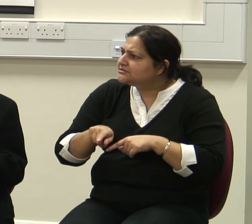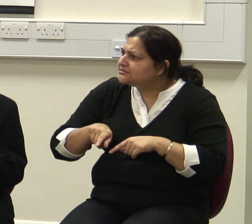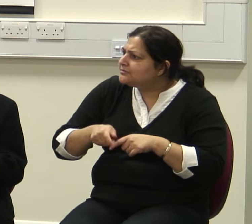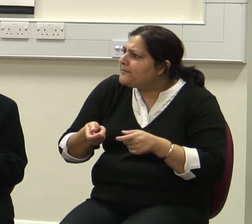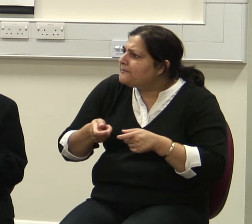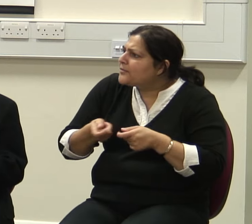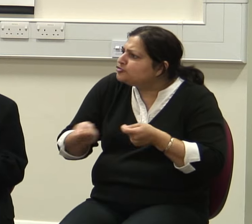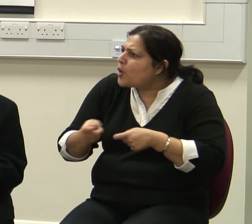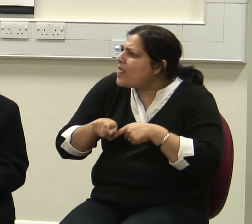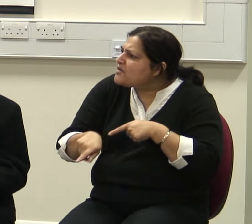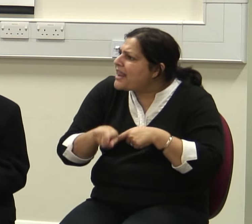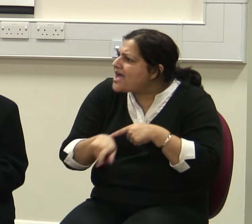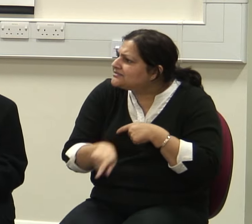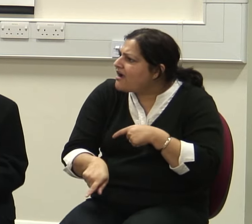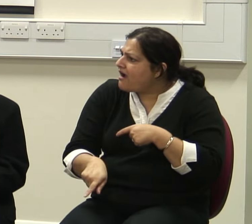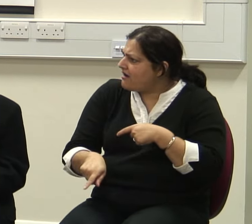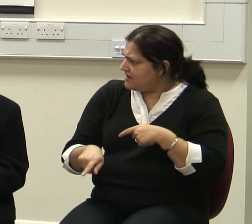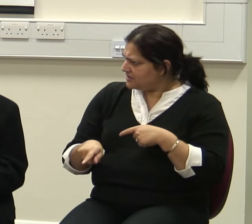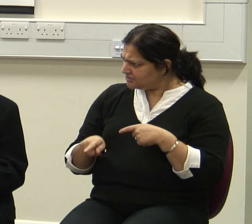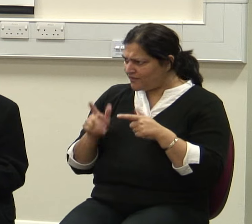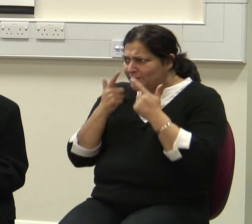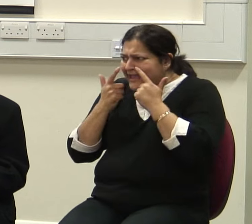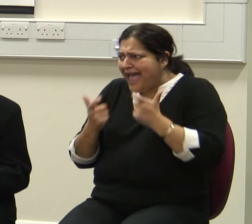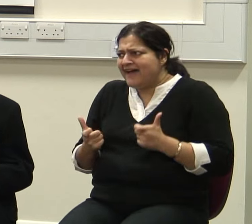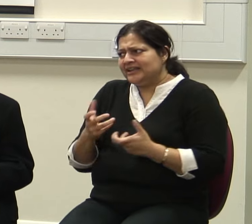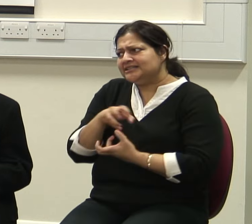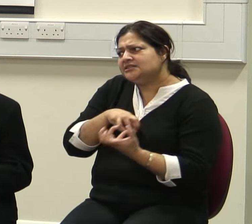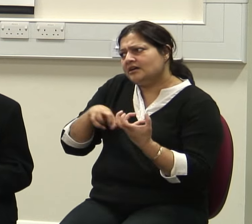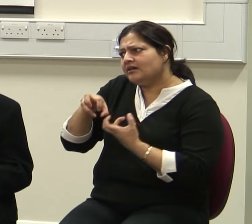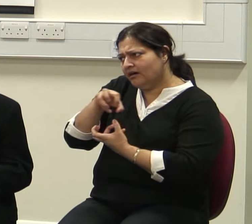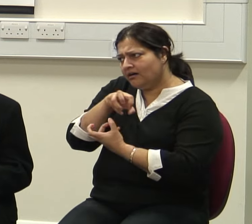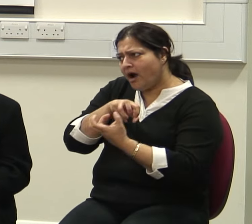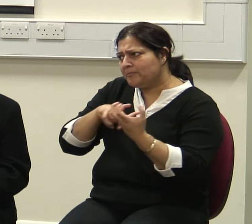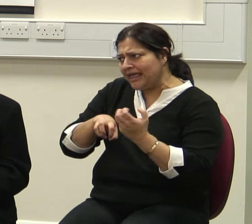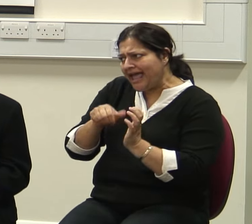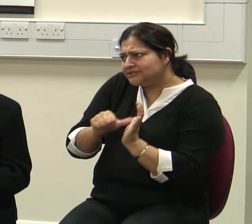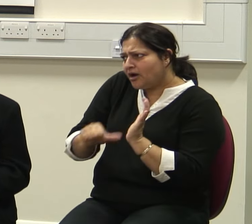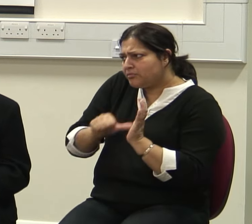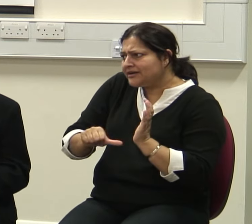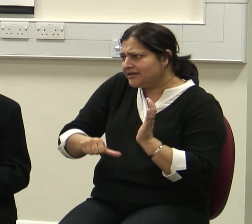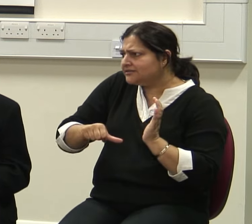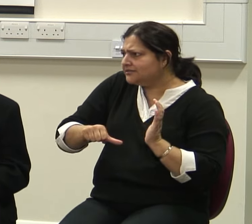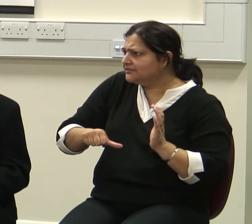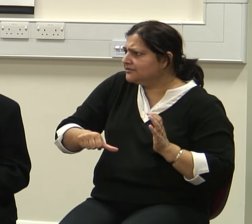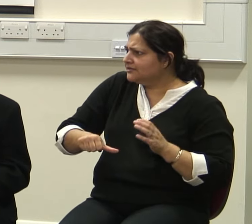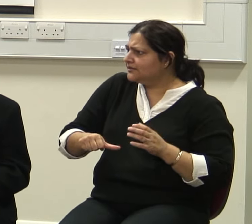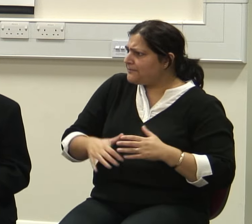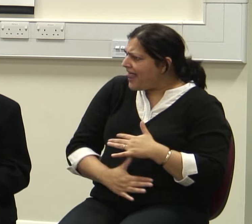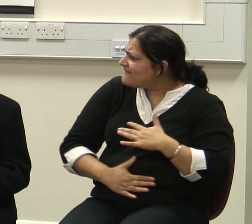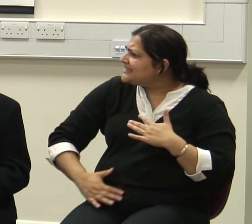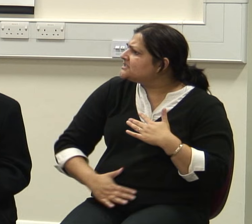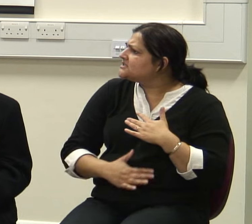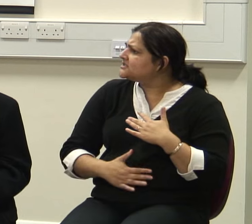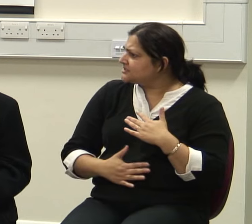a very, very complicated operation because this requires very complicated anatomical dissection of this very complicated area, pelvic area.